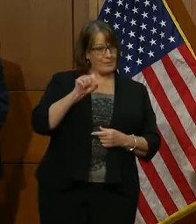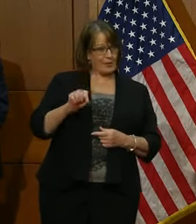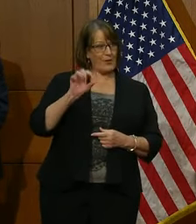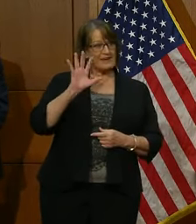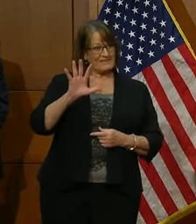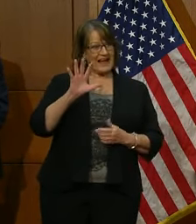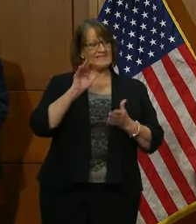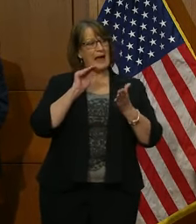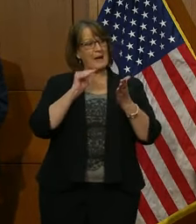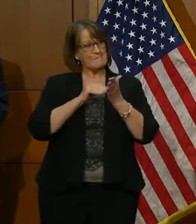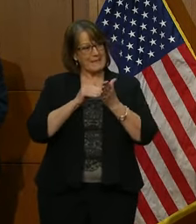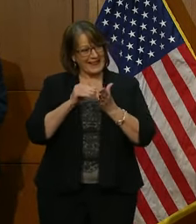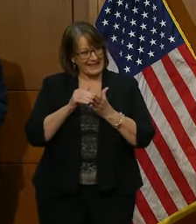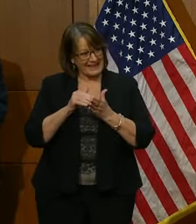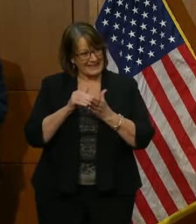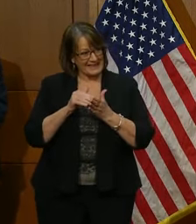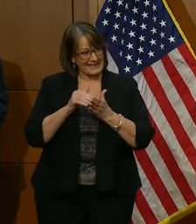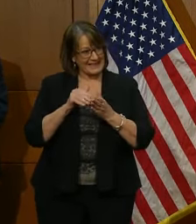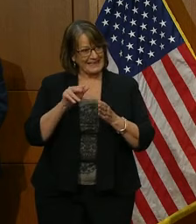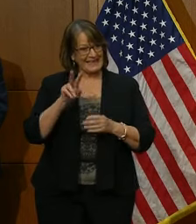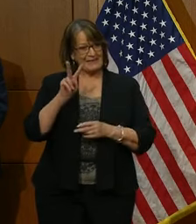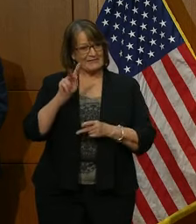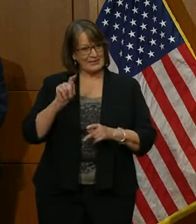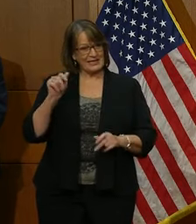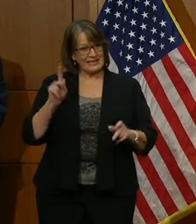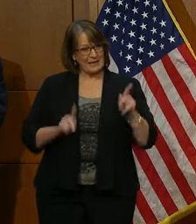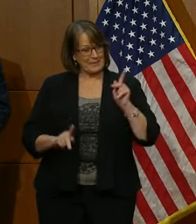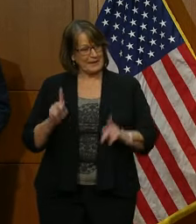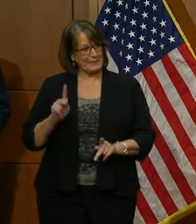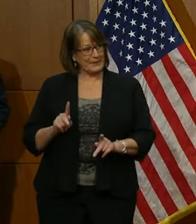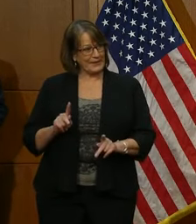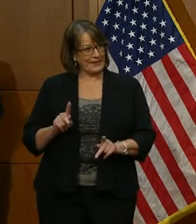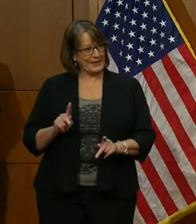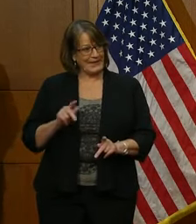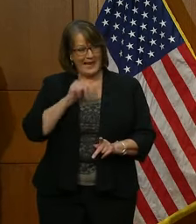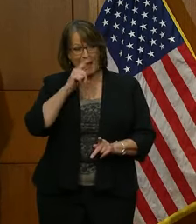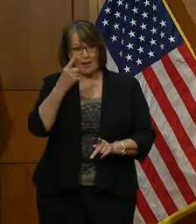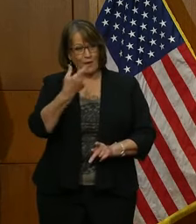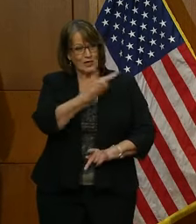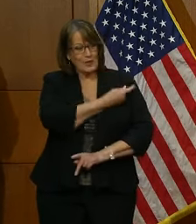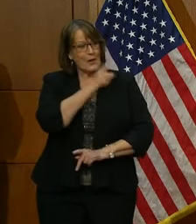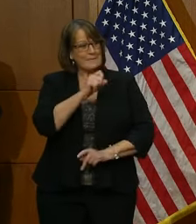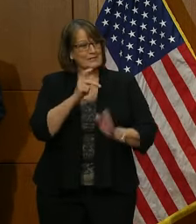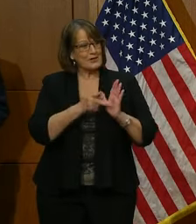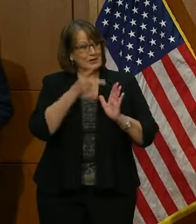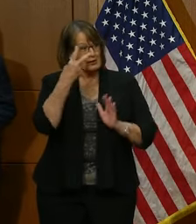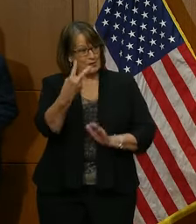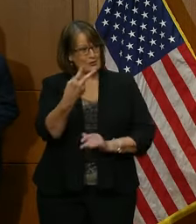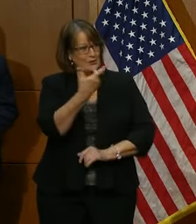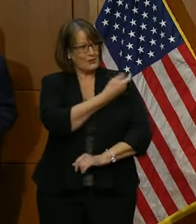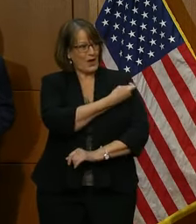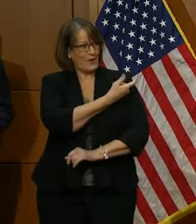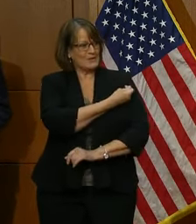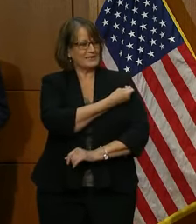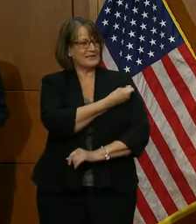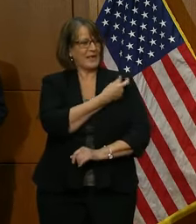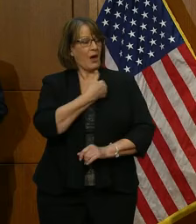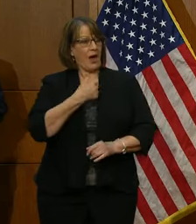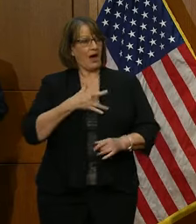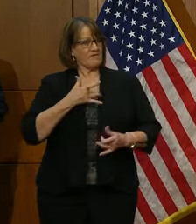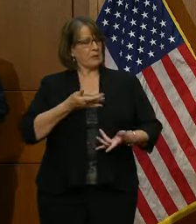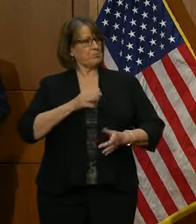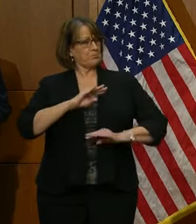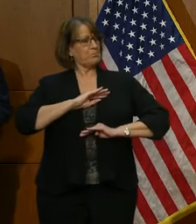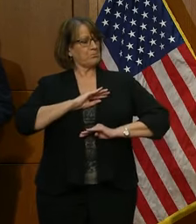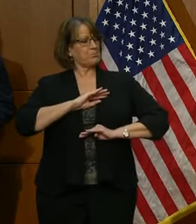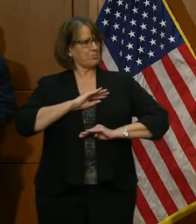million Virginians, not one dose but two doses. And so, you know, I'm pleased with the way